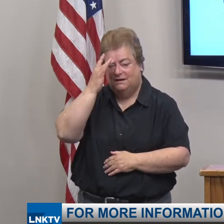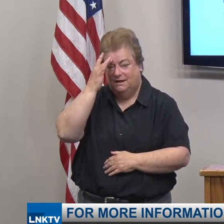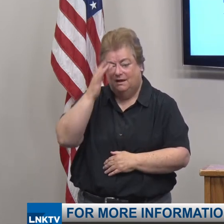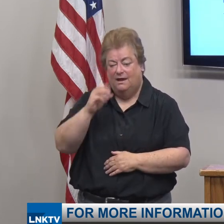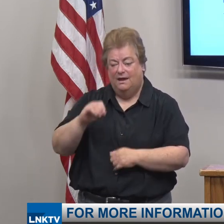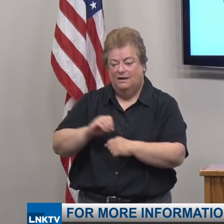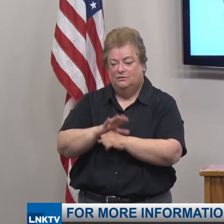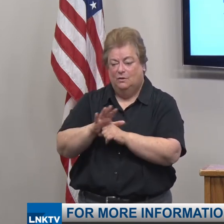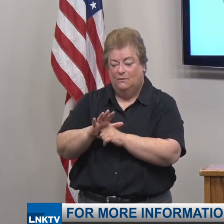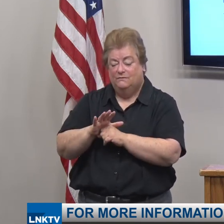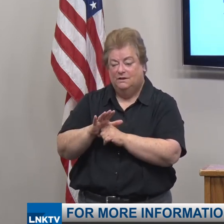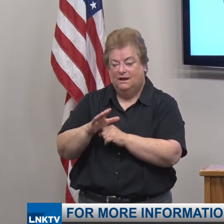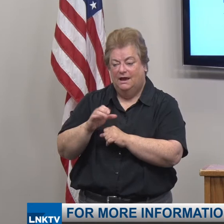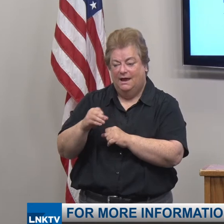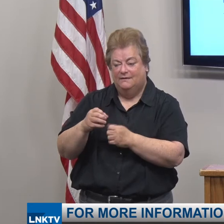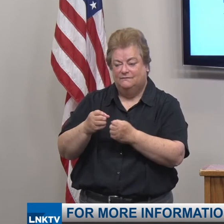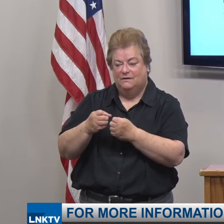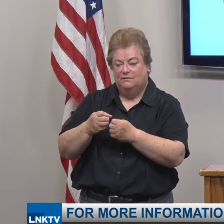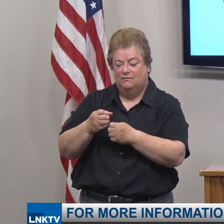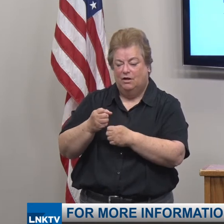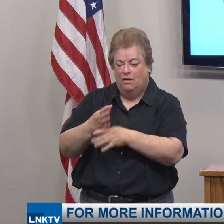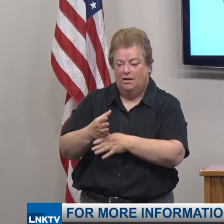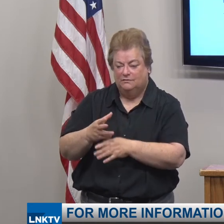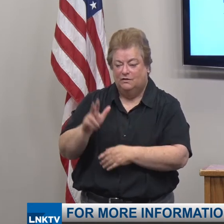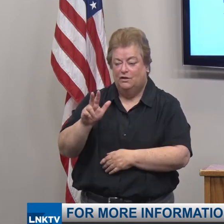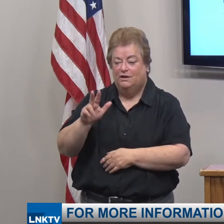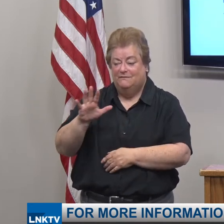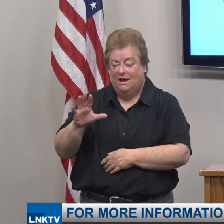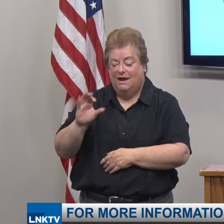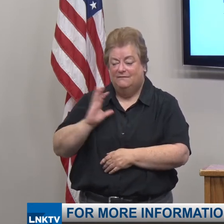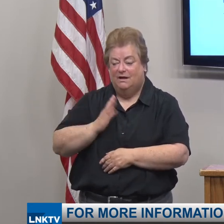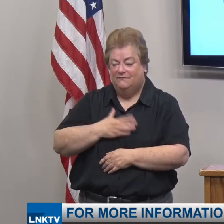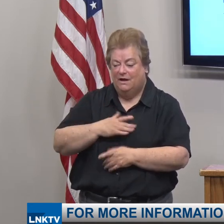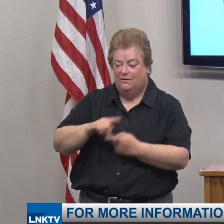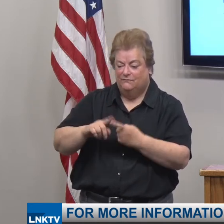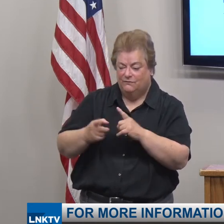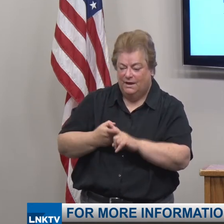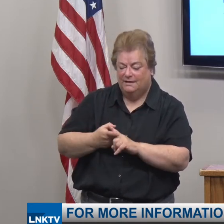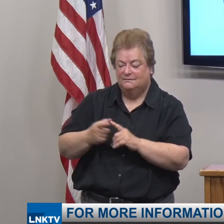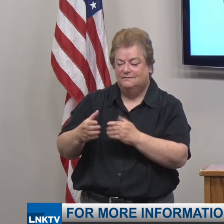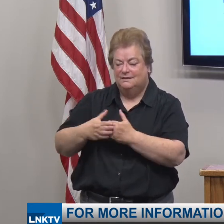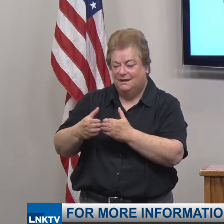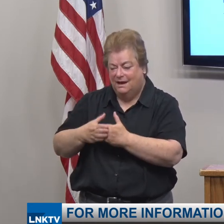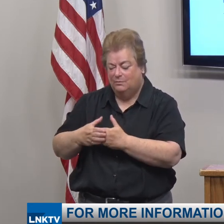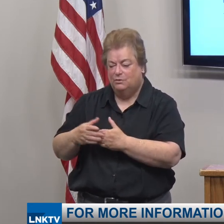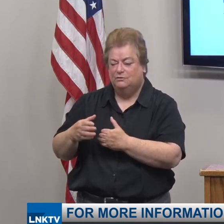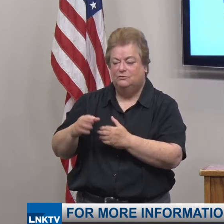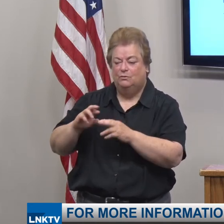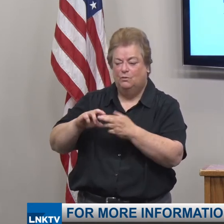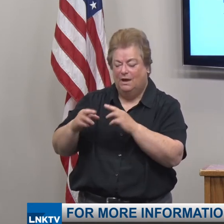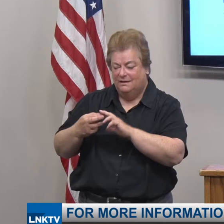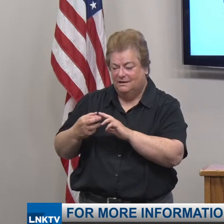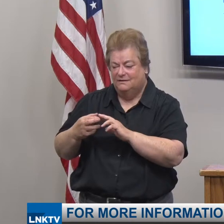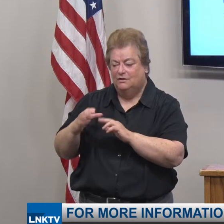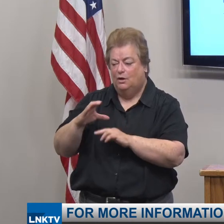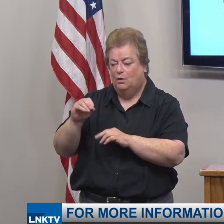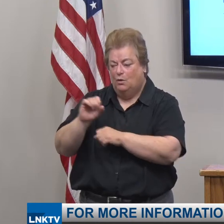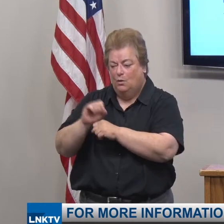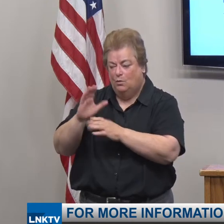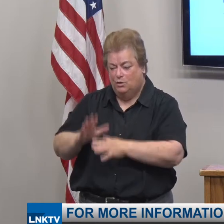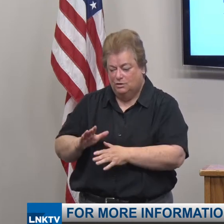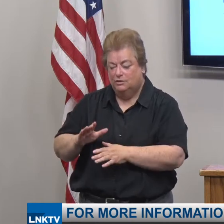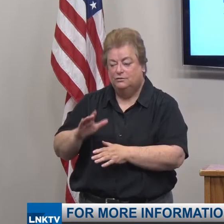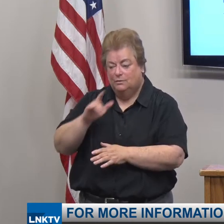has caused 35 of our friends, neighbors, relatives, and co-workers to lose their lives too soon in our